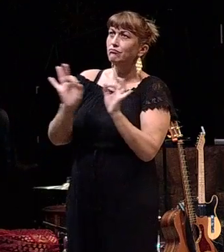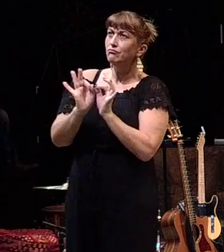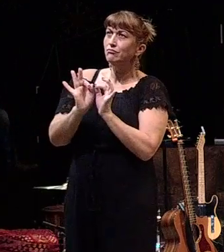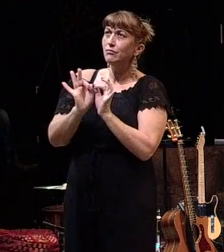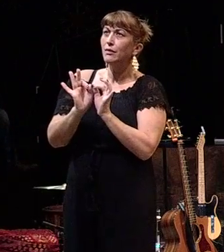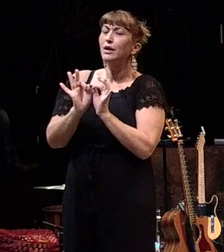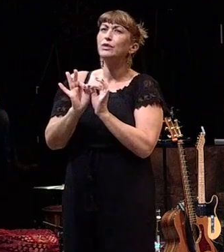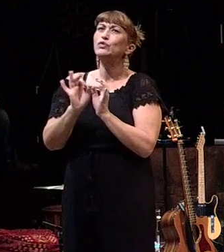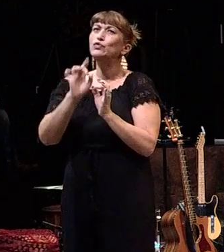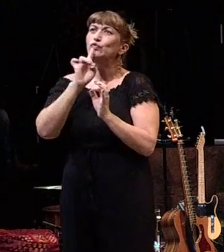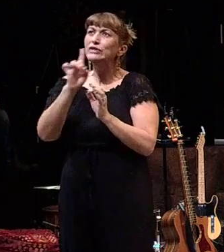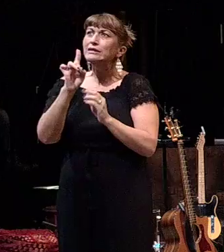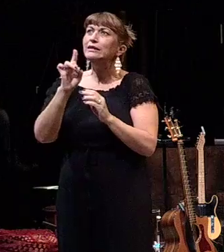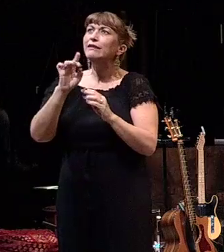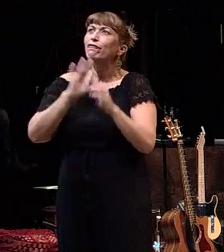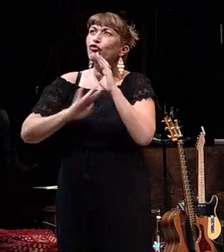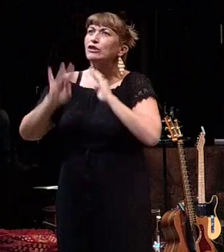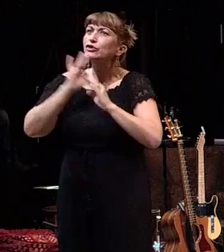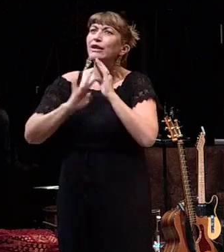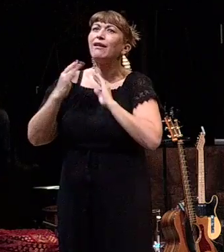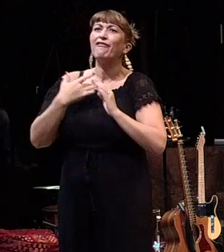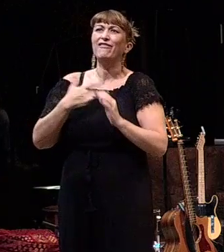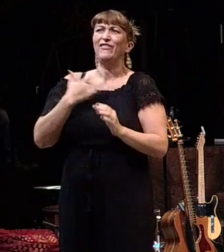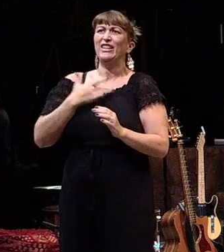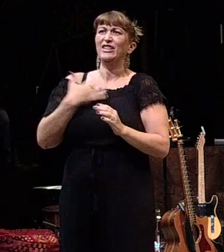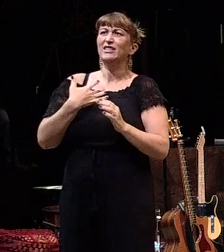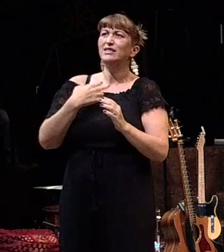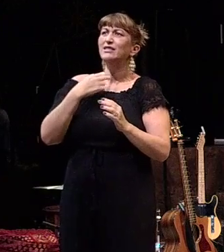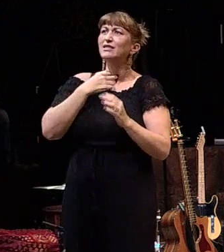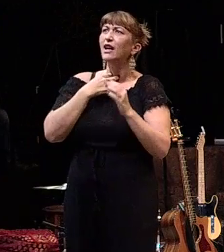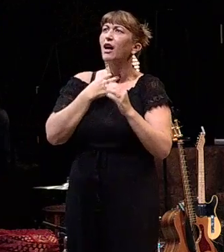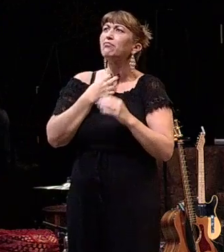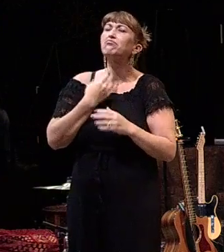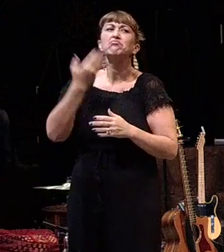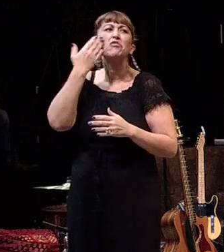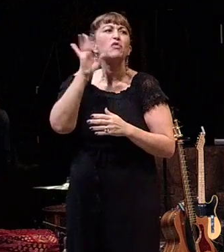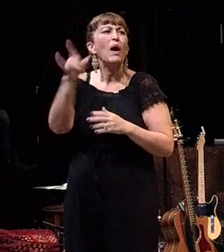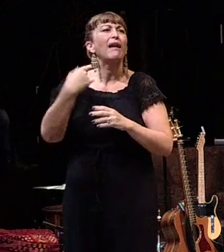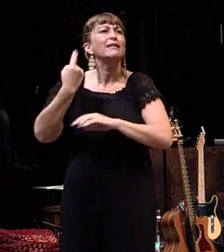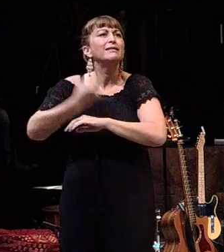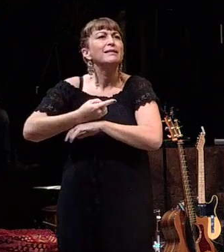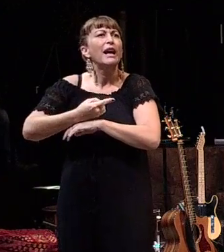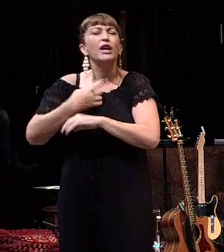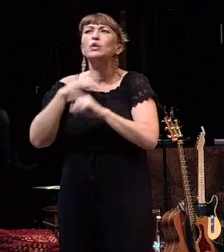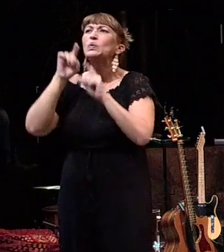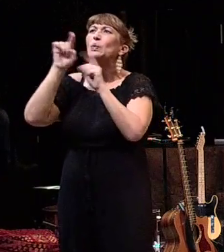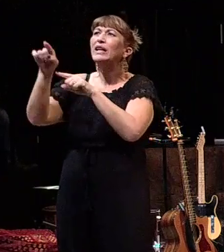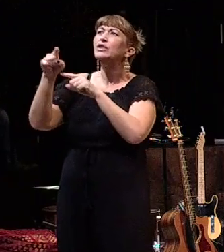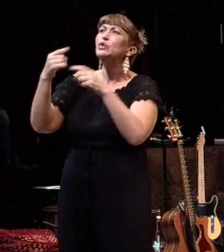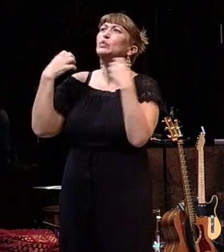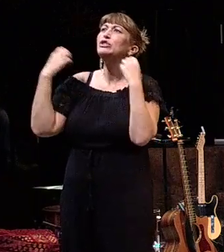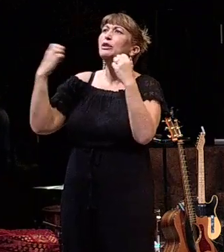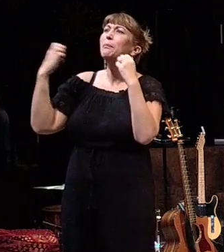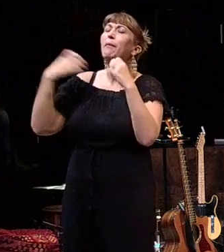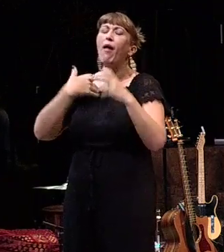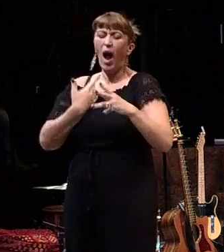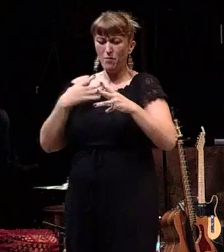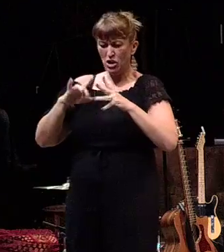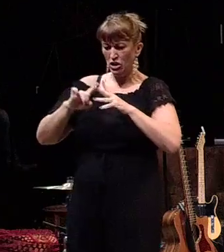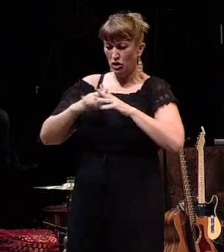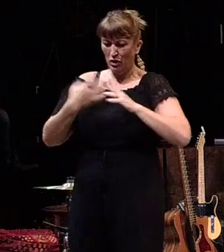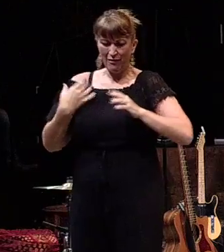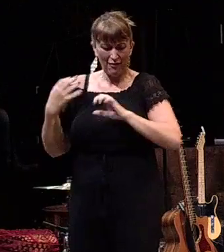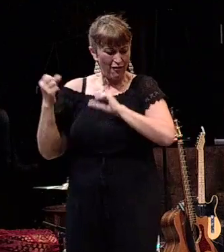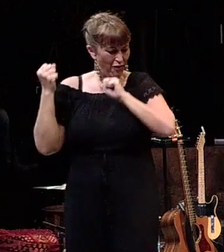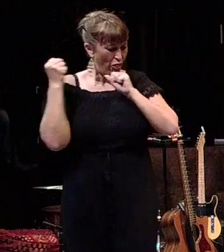But it's really frustrating because a lot of times I feel stuck. I don't know if you've ever had a day where you went to the gym or you decided I'm going to start this brand new diet. I